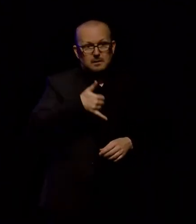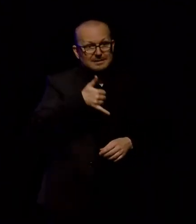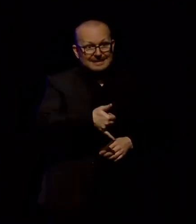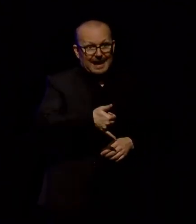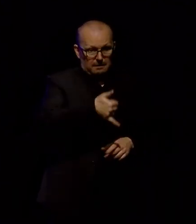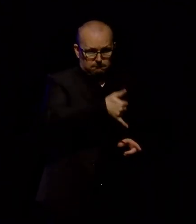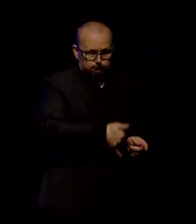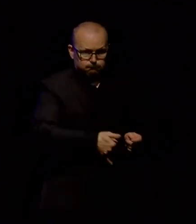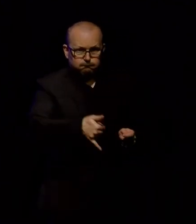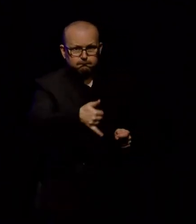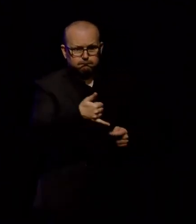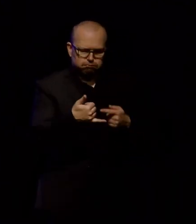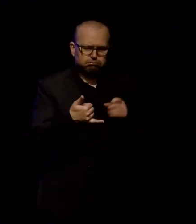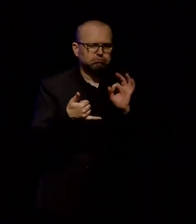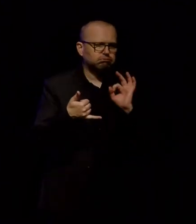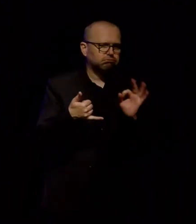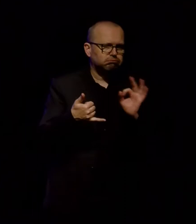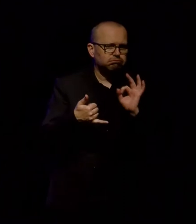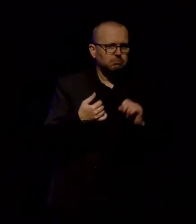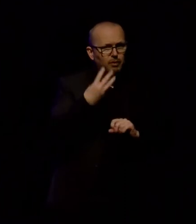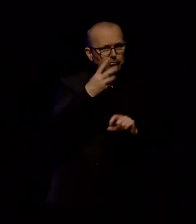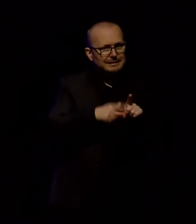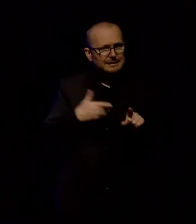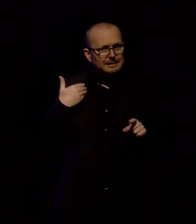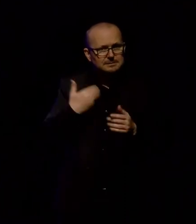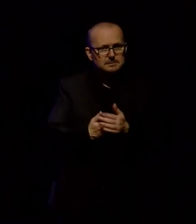past three years to digitise our vast collection to Sketchfab.